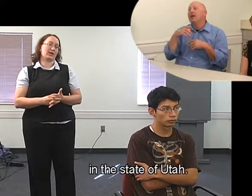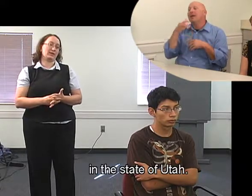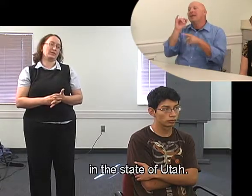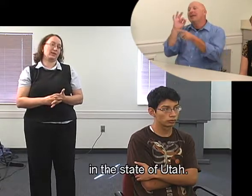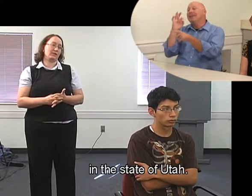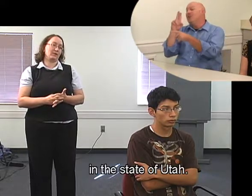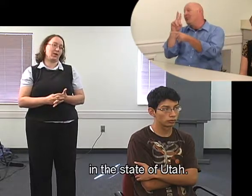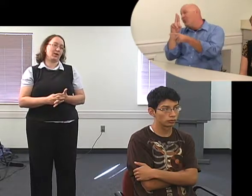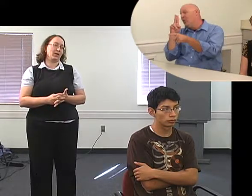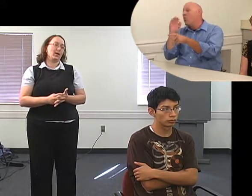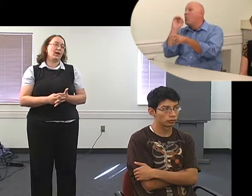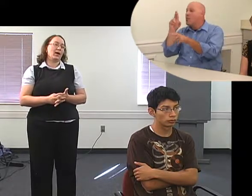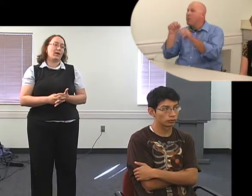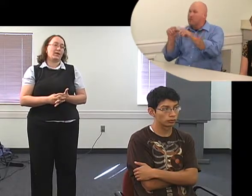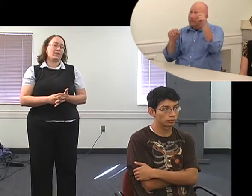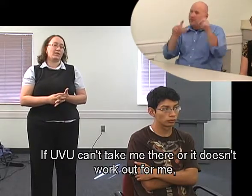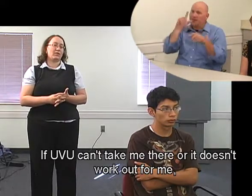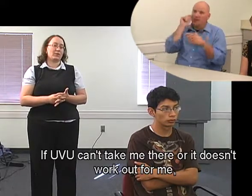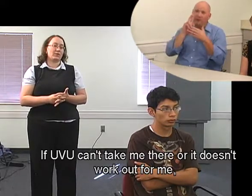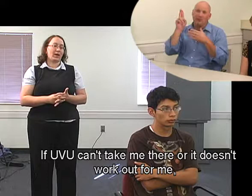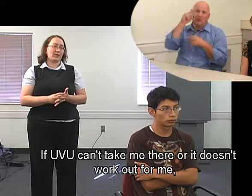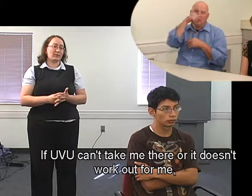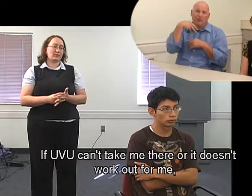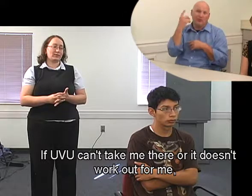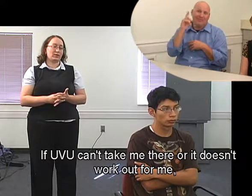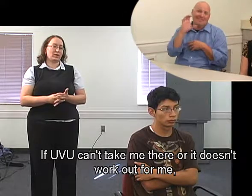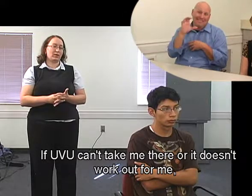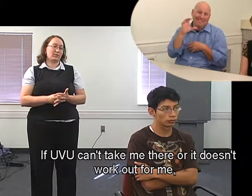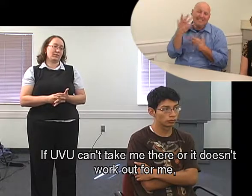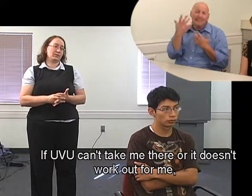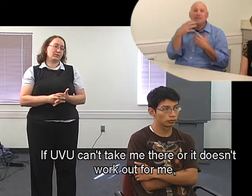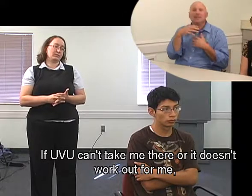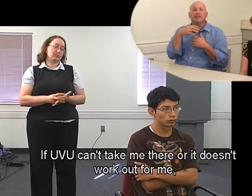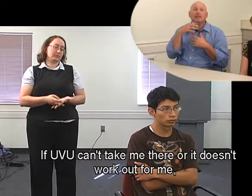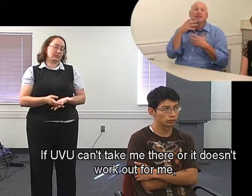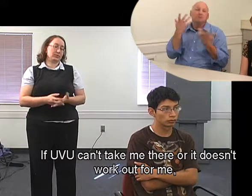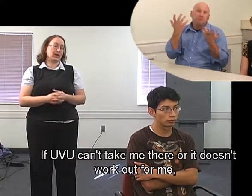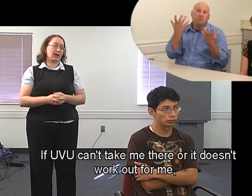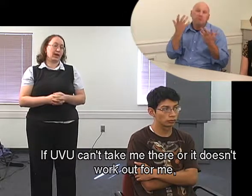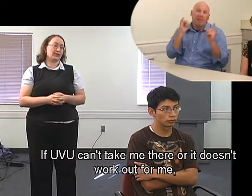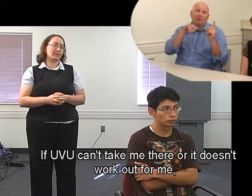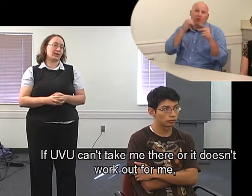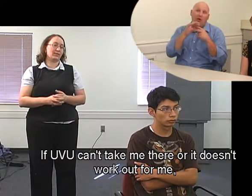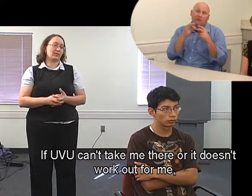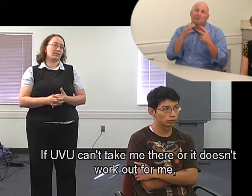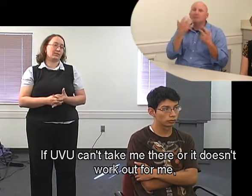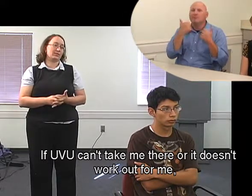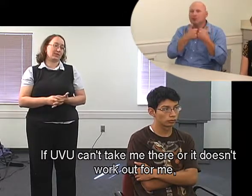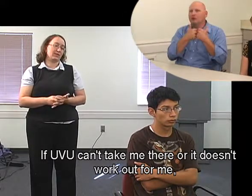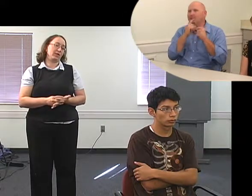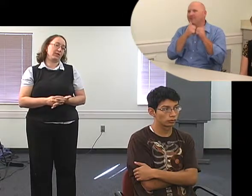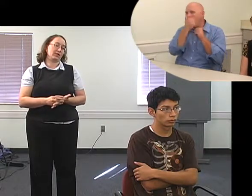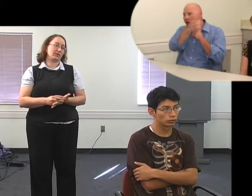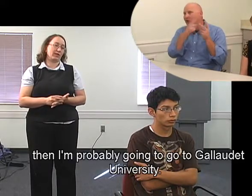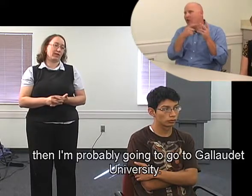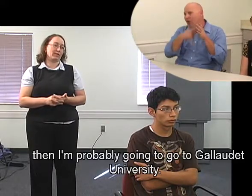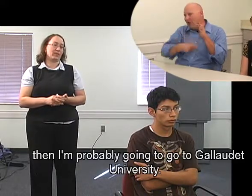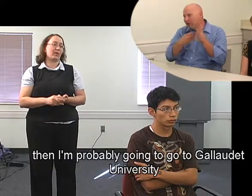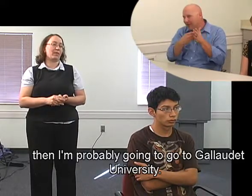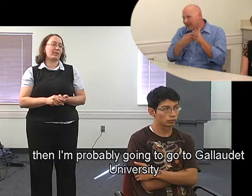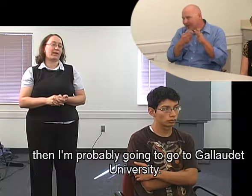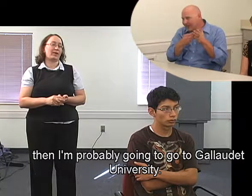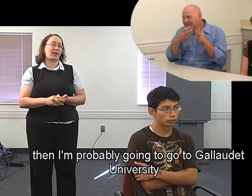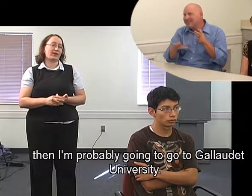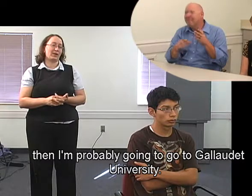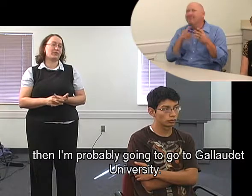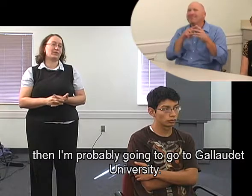design in the state of Utah. If UVU can't take me there or it doesn't work out for